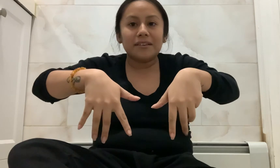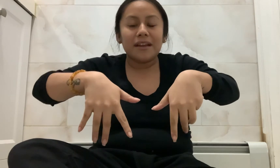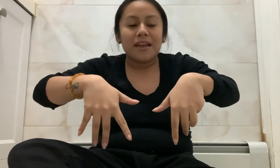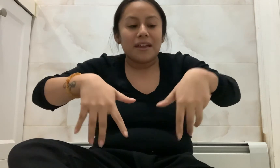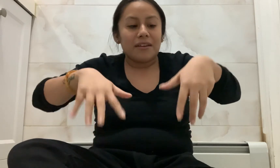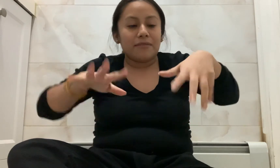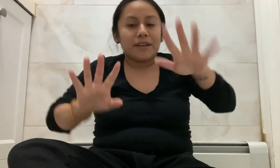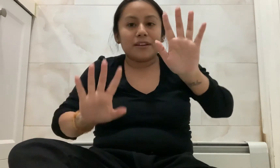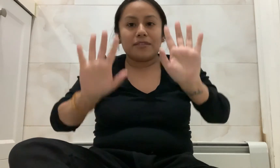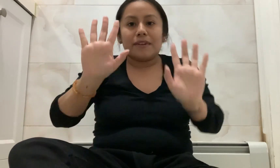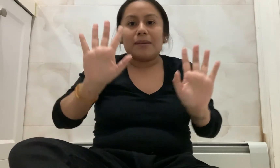Alright,